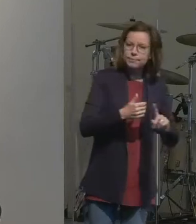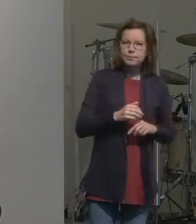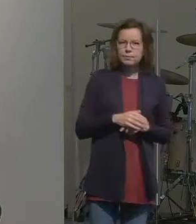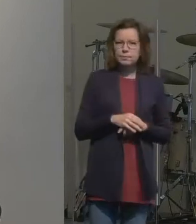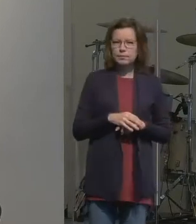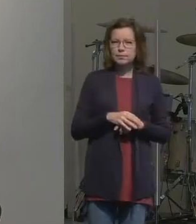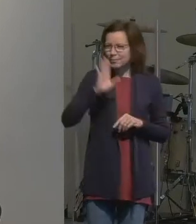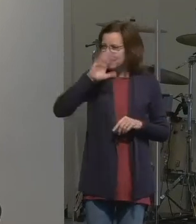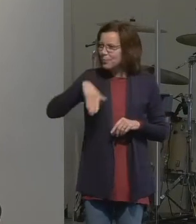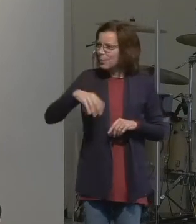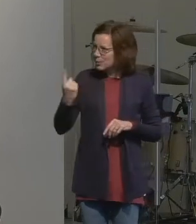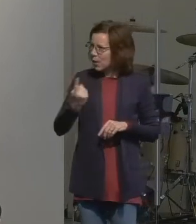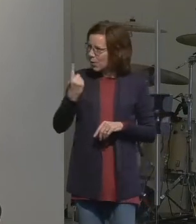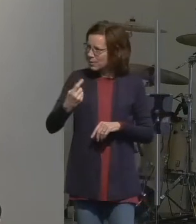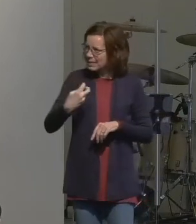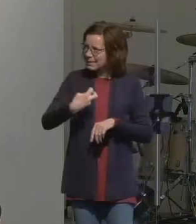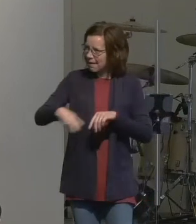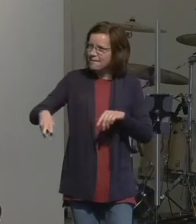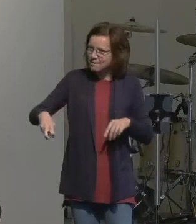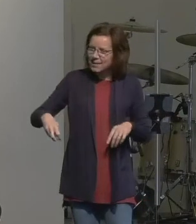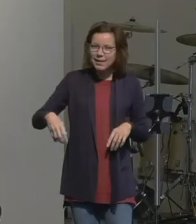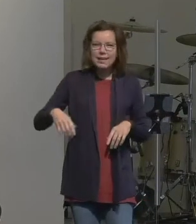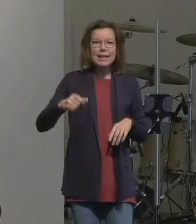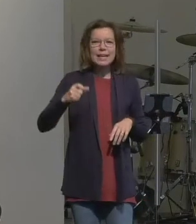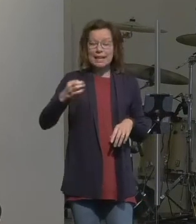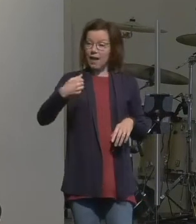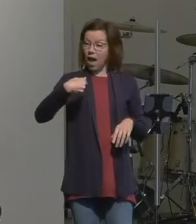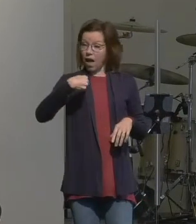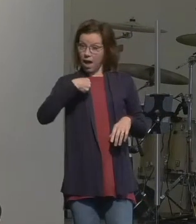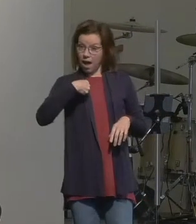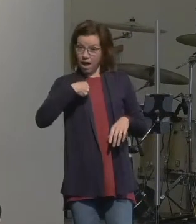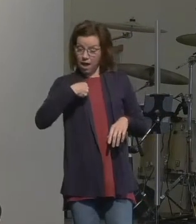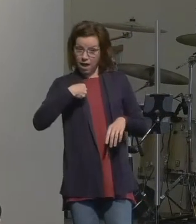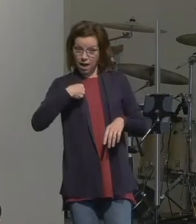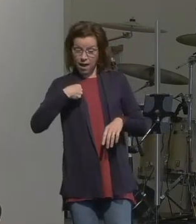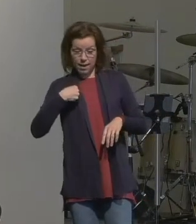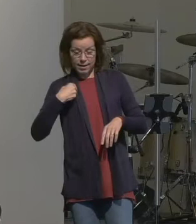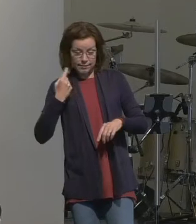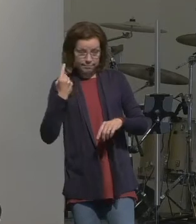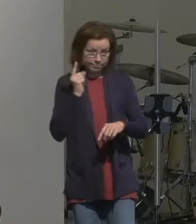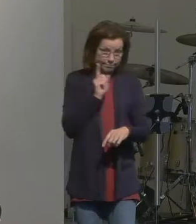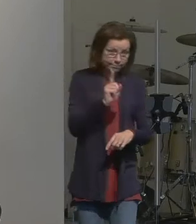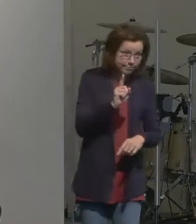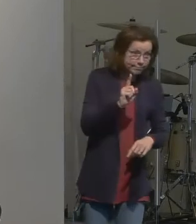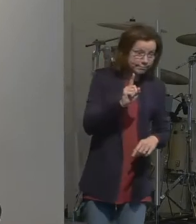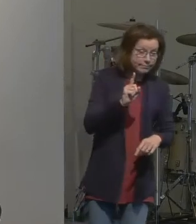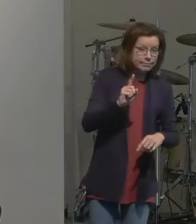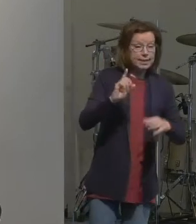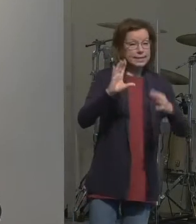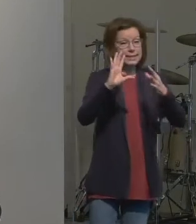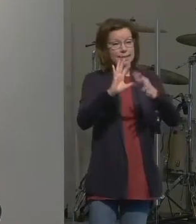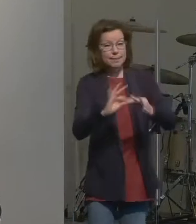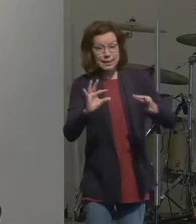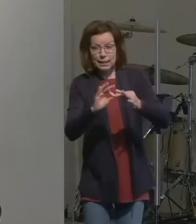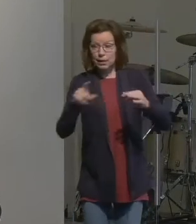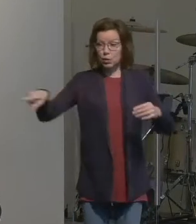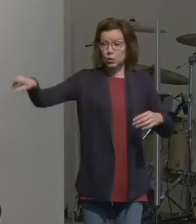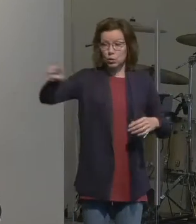things in life because if I come to you and I come to speak to you, you know it's me talking to you.